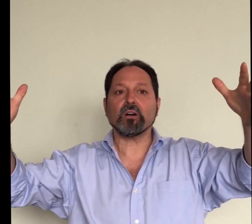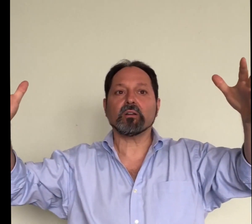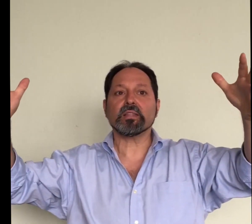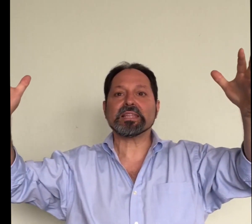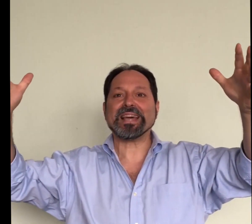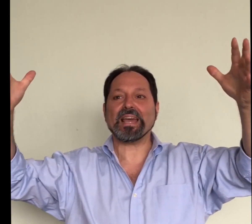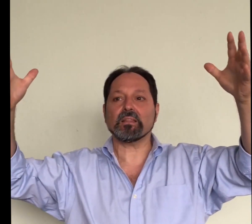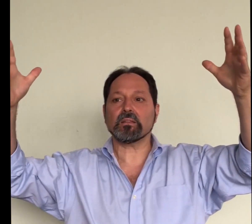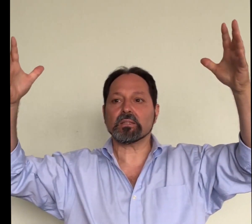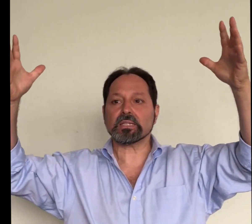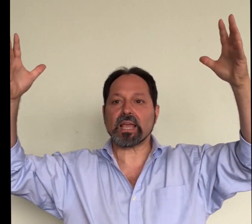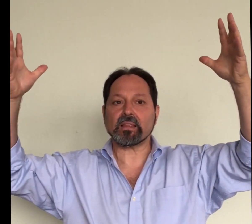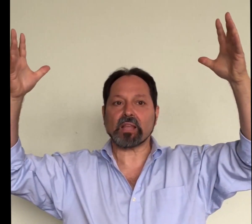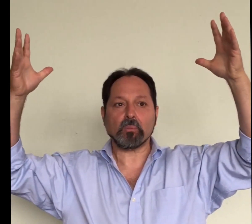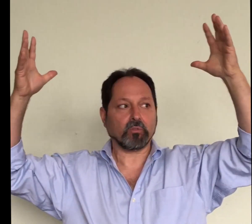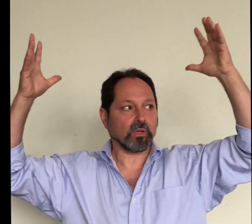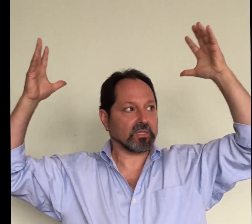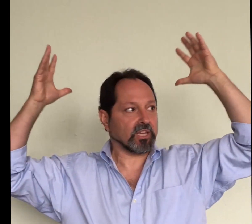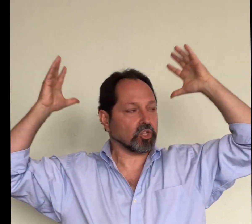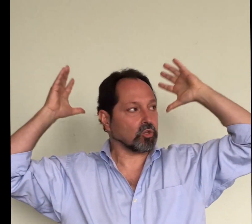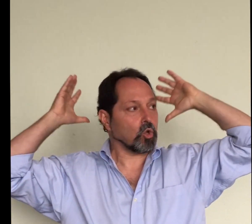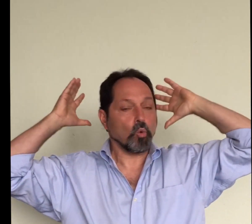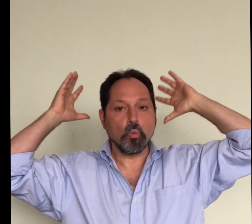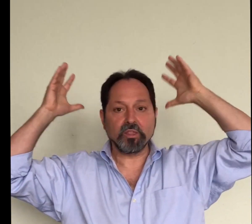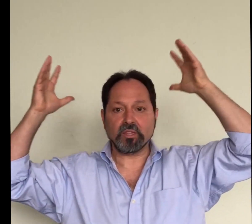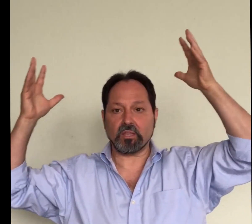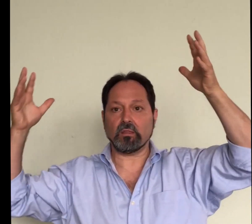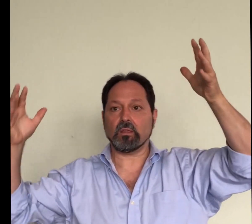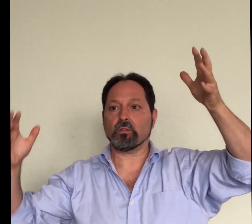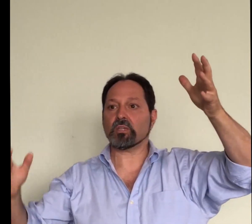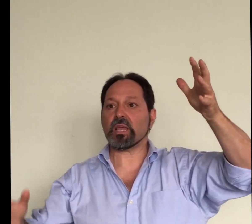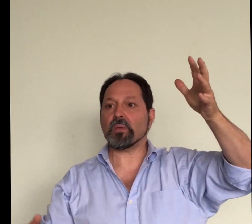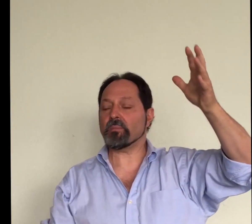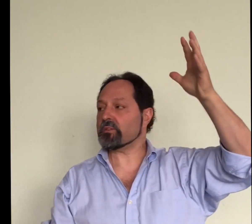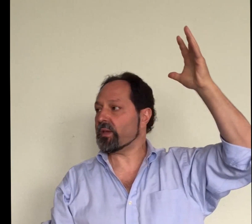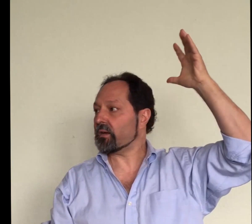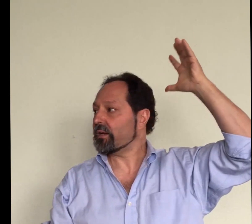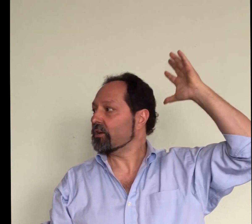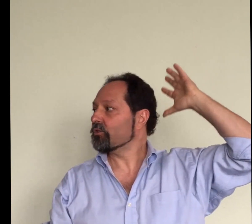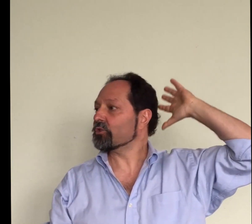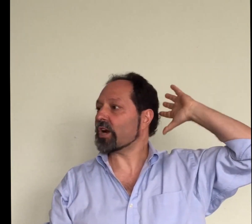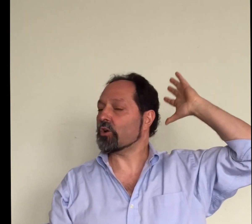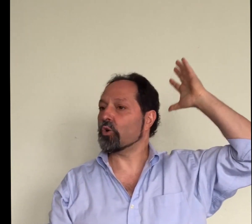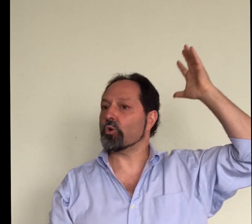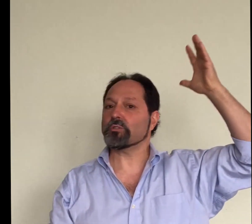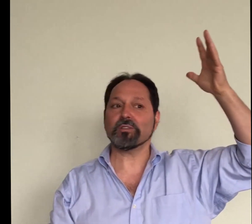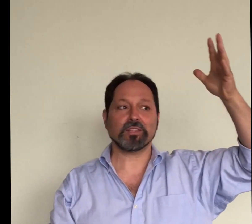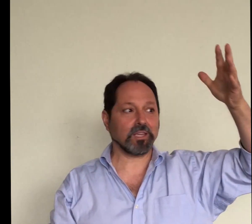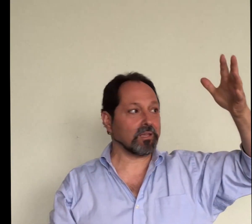then the second type of organization within the same hemisphere those are called the